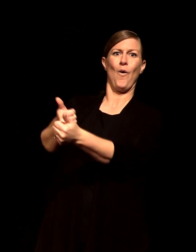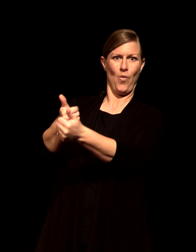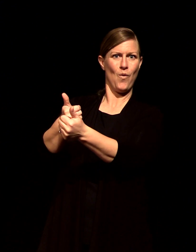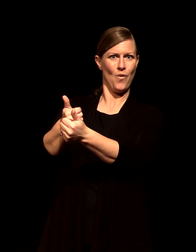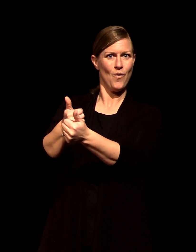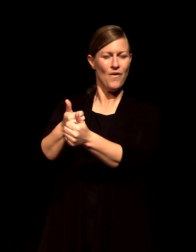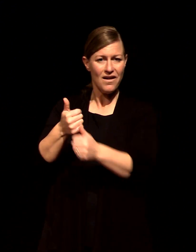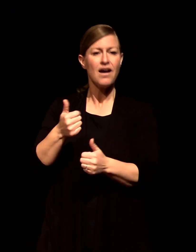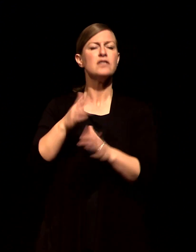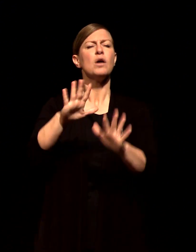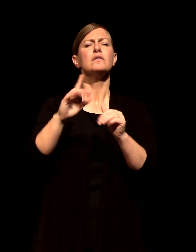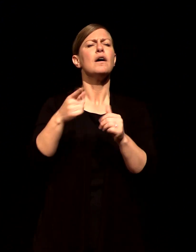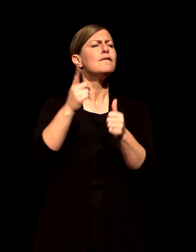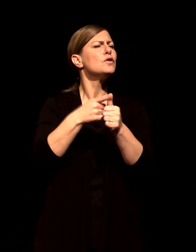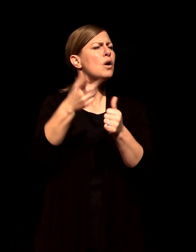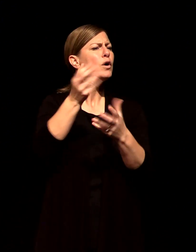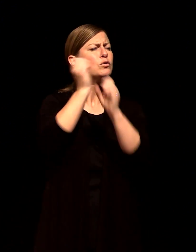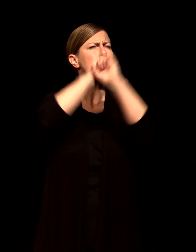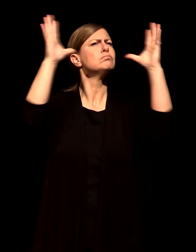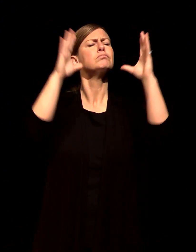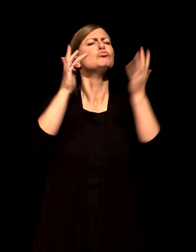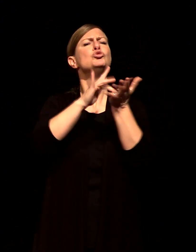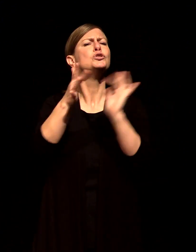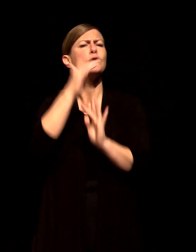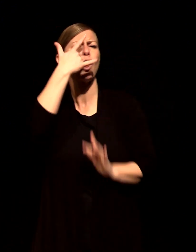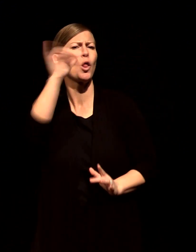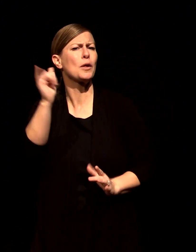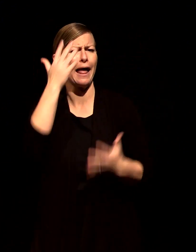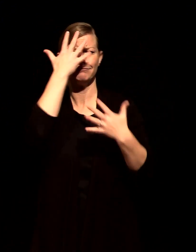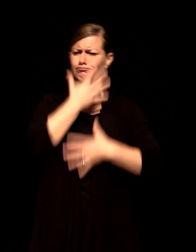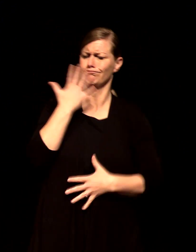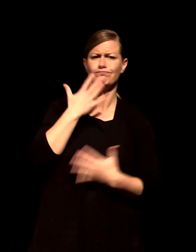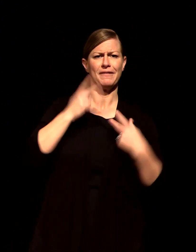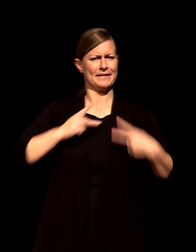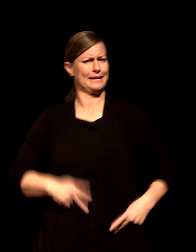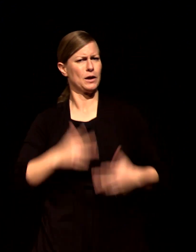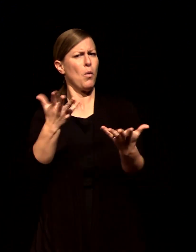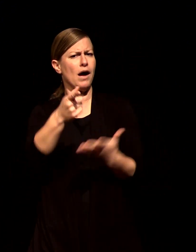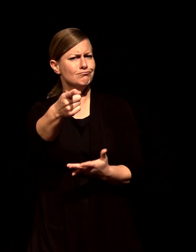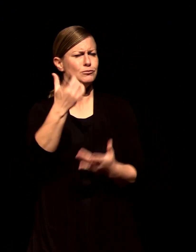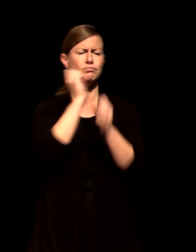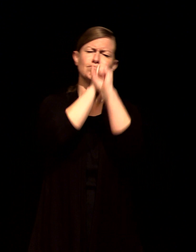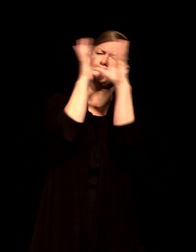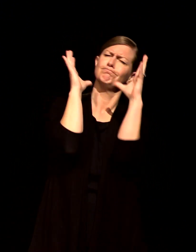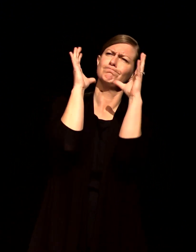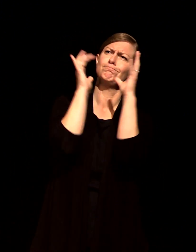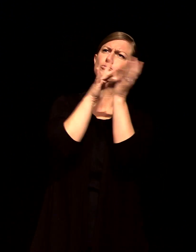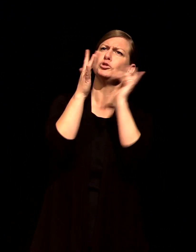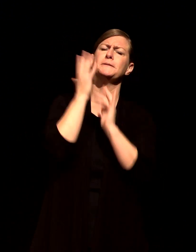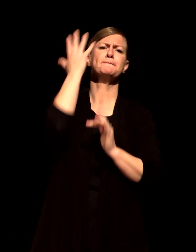in your head of what Jesus looks like get a picture in your head what does Jesus look like